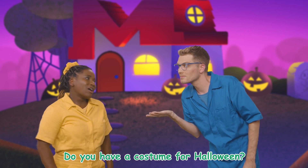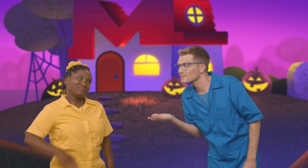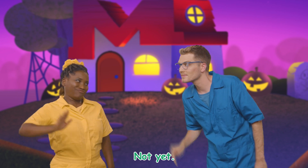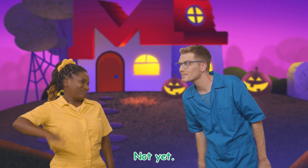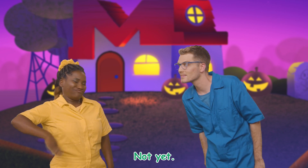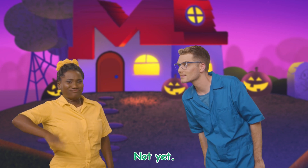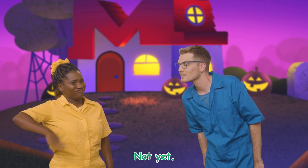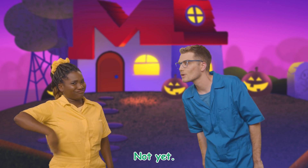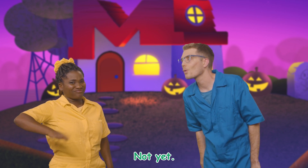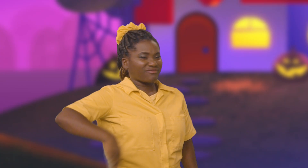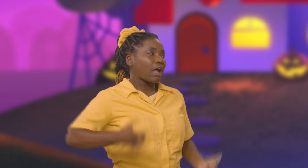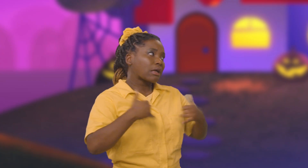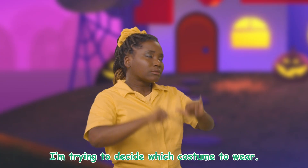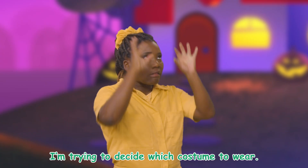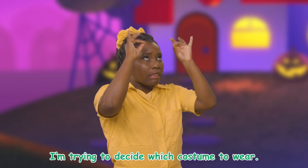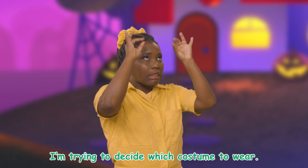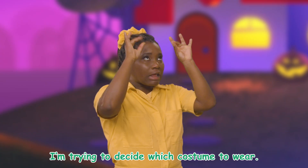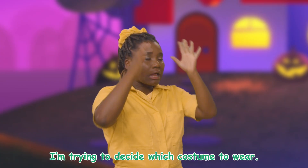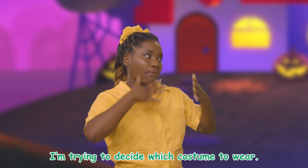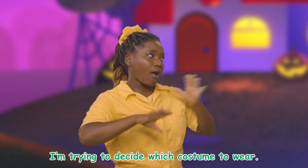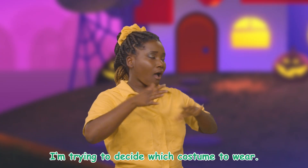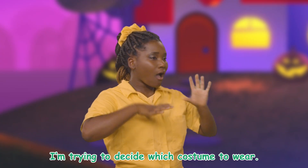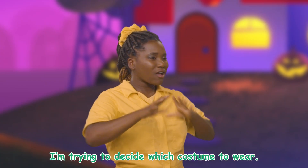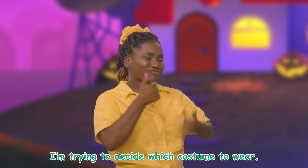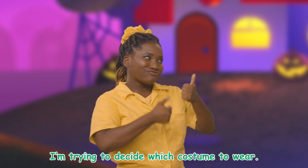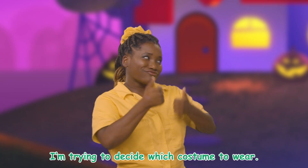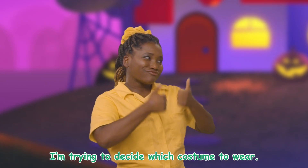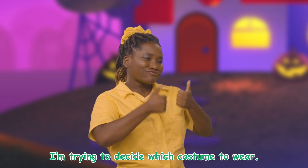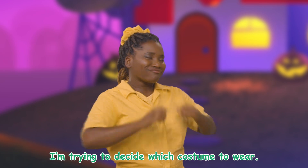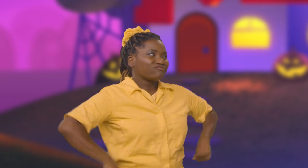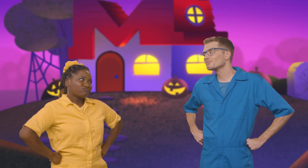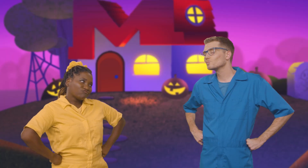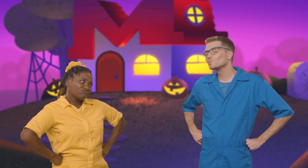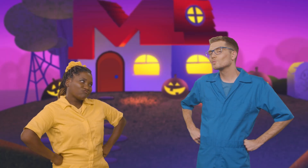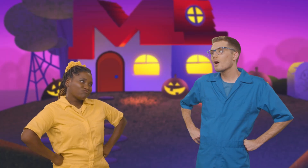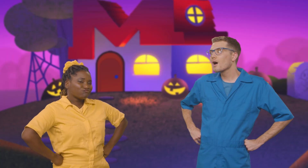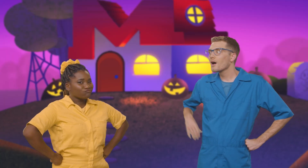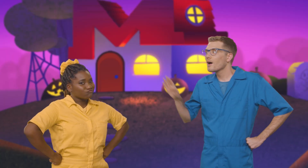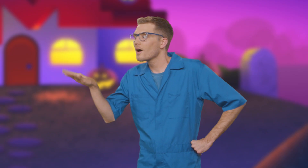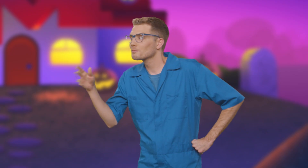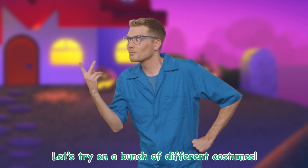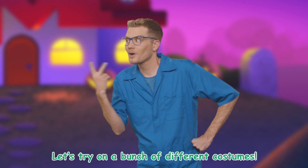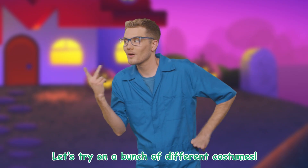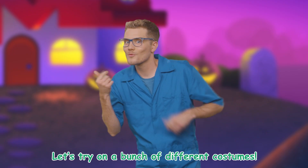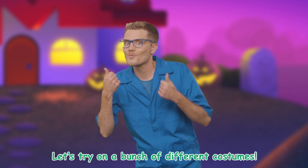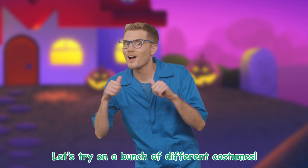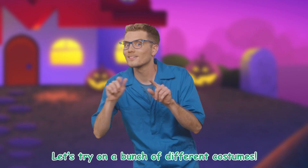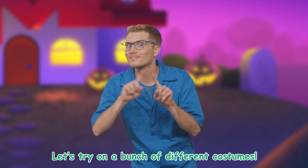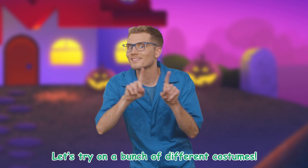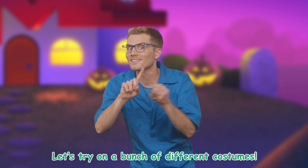Not yet! I'm trying to decide on which costume to wear! Let's try on a bunch of